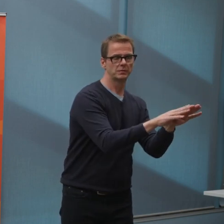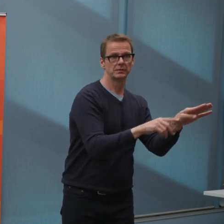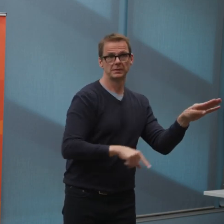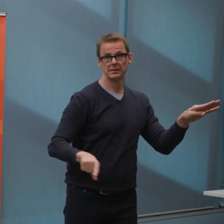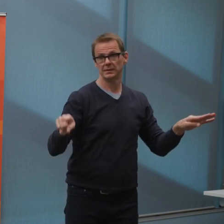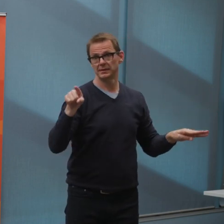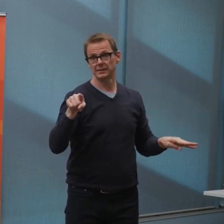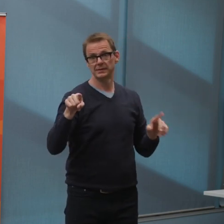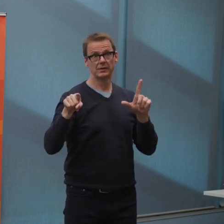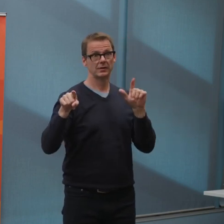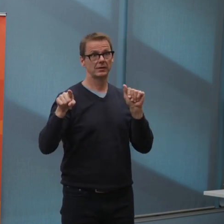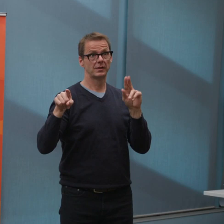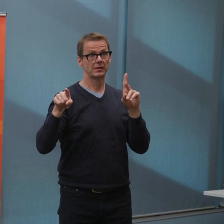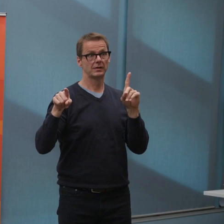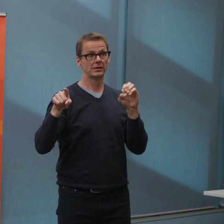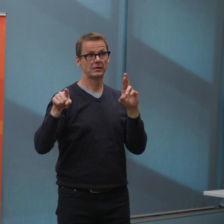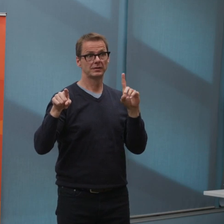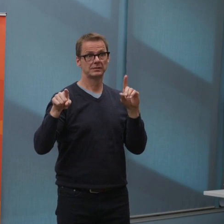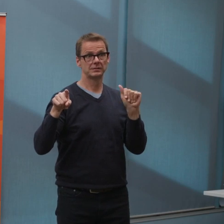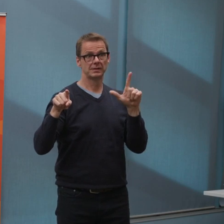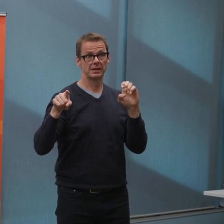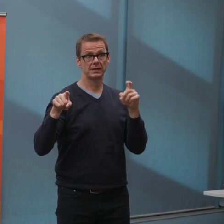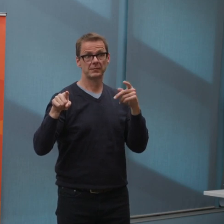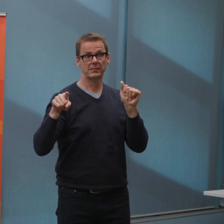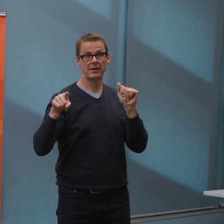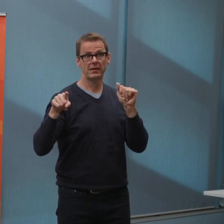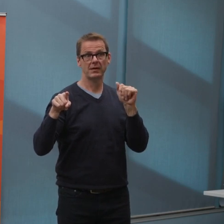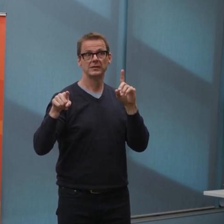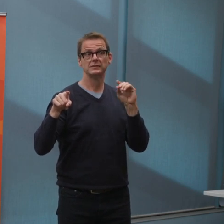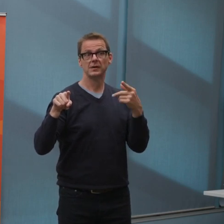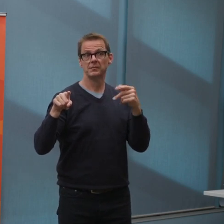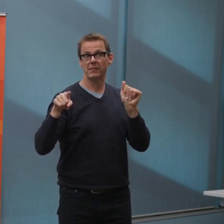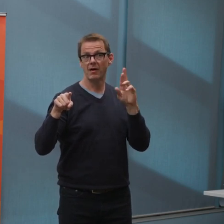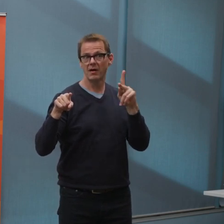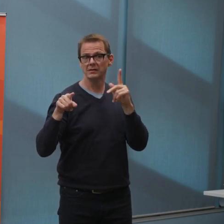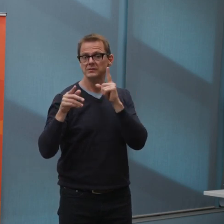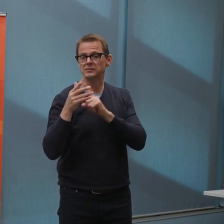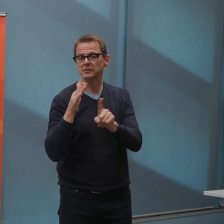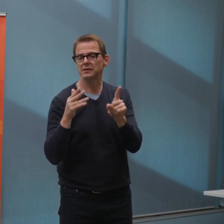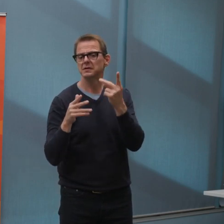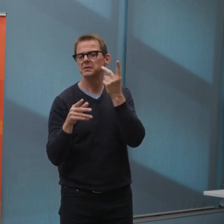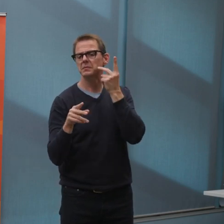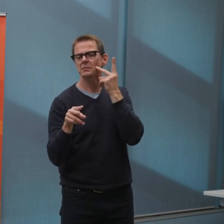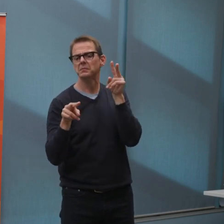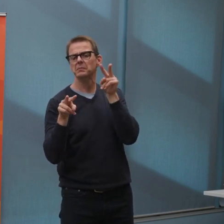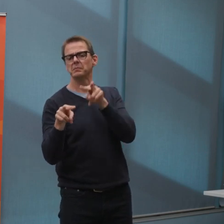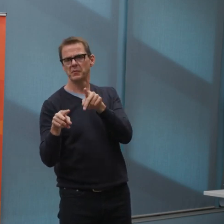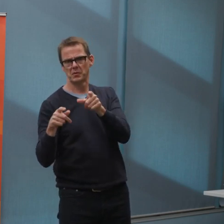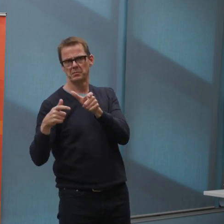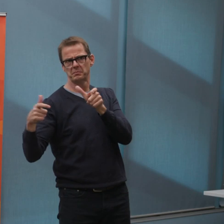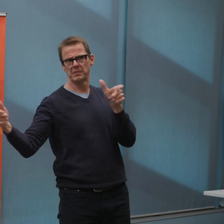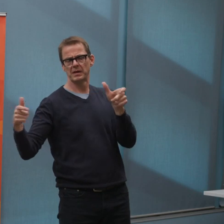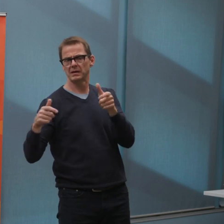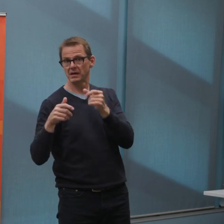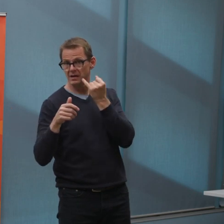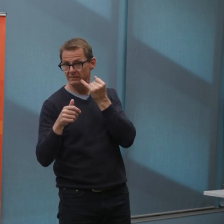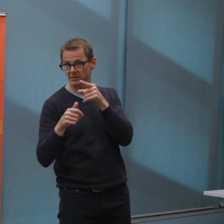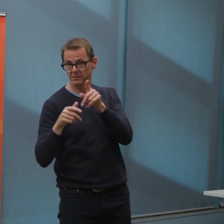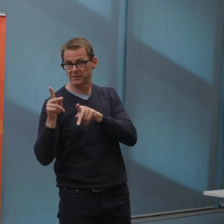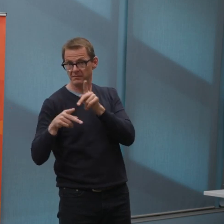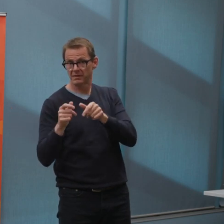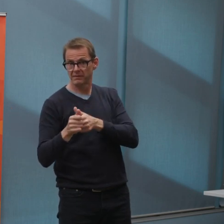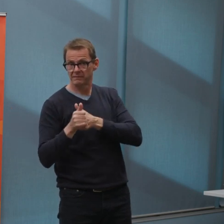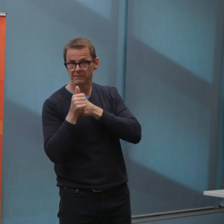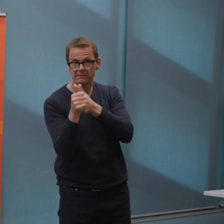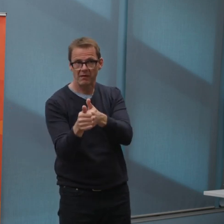before we determine the next steps in the other parks. If you've spent some time outside lately, and I hope you have, you'll